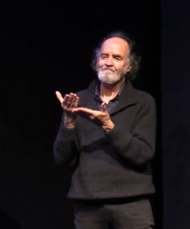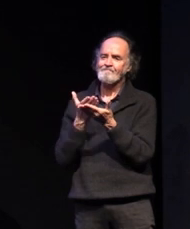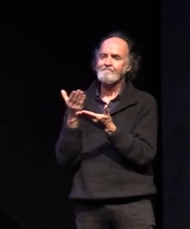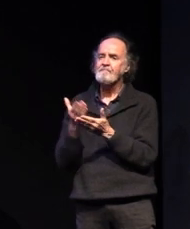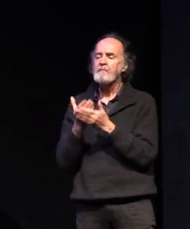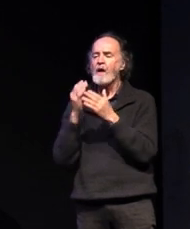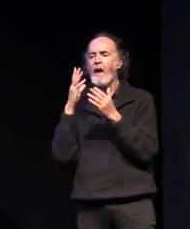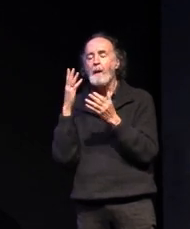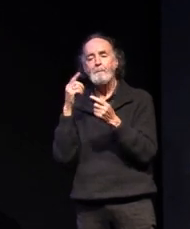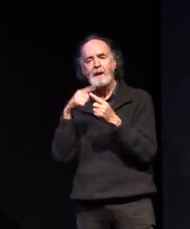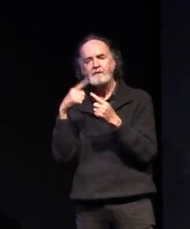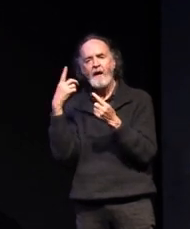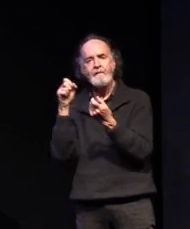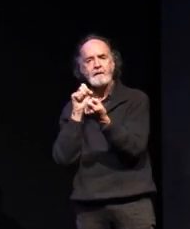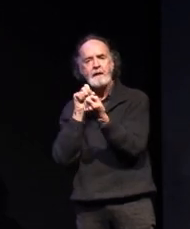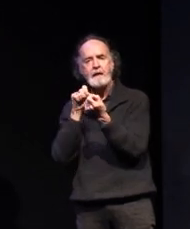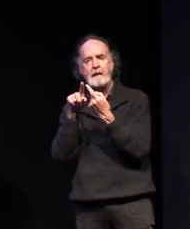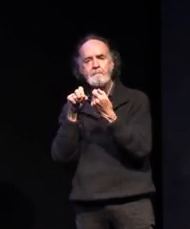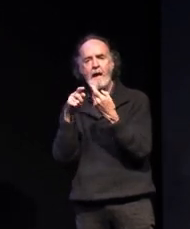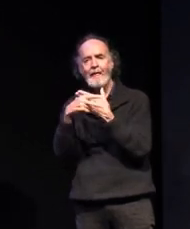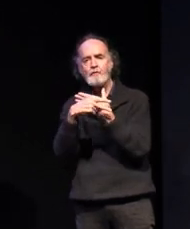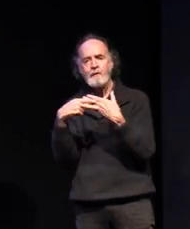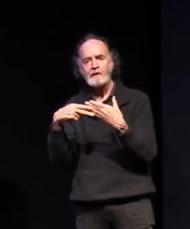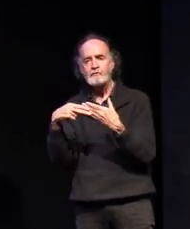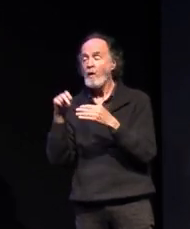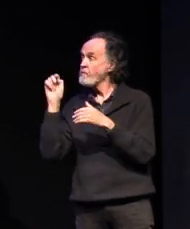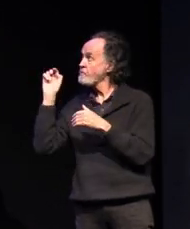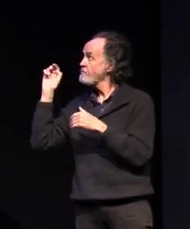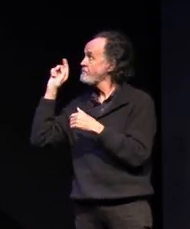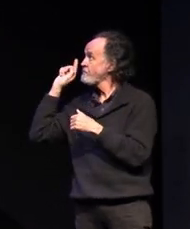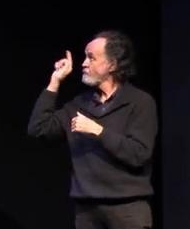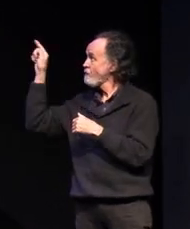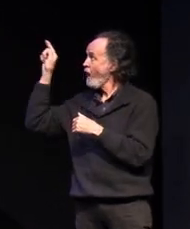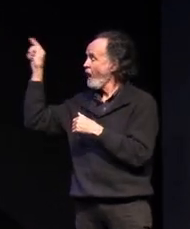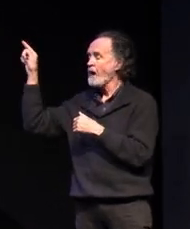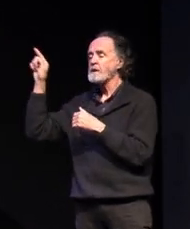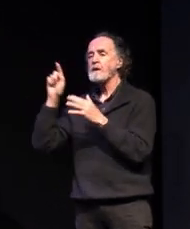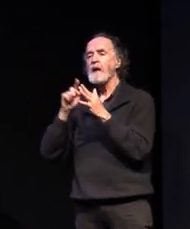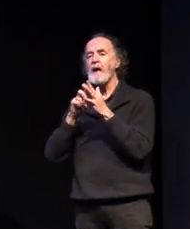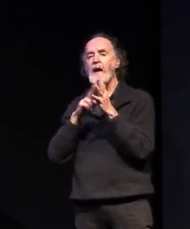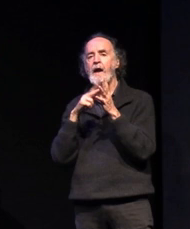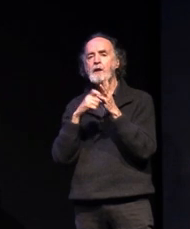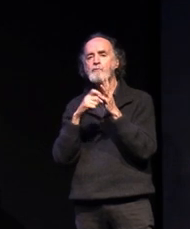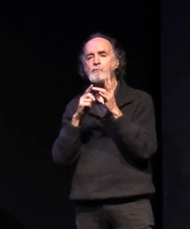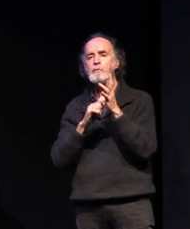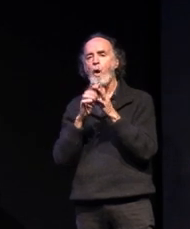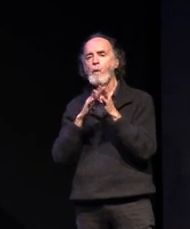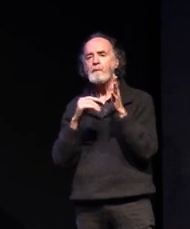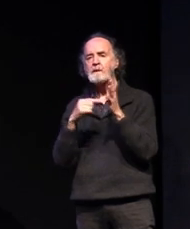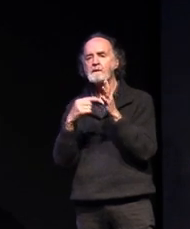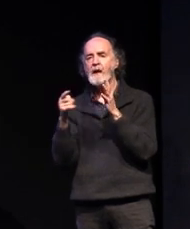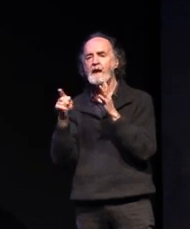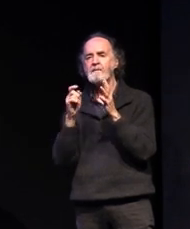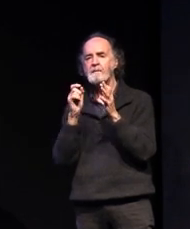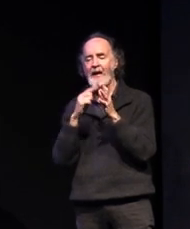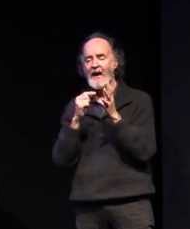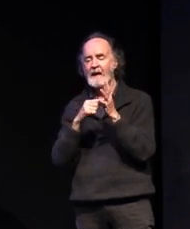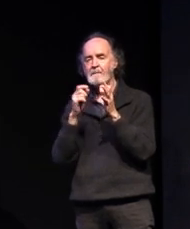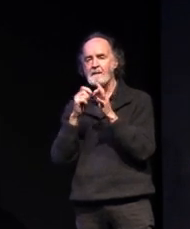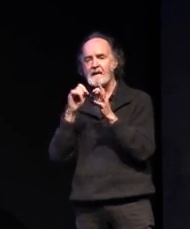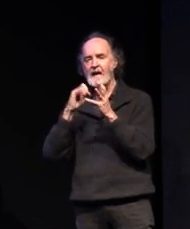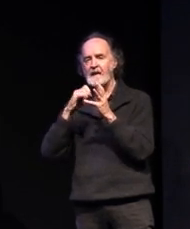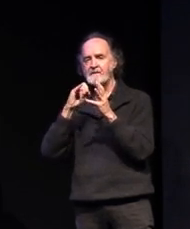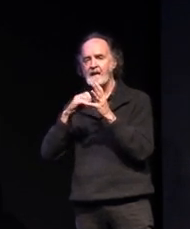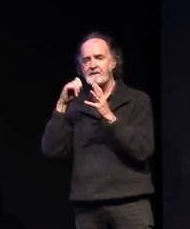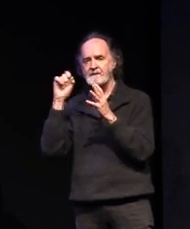have an email address over here on the right uh enrollments at bsc.edu.au and that's a monitored